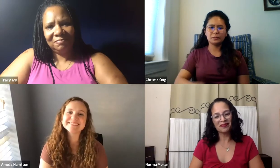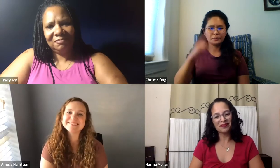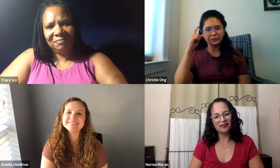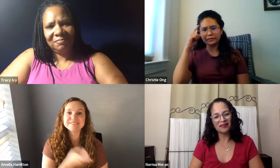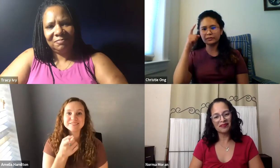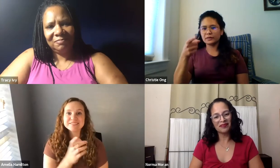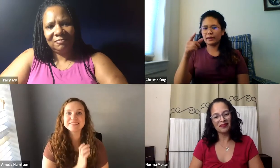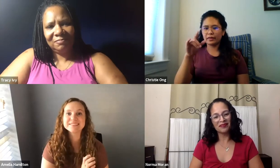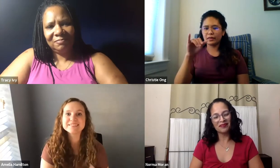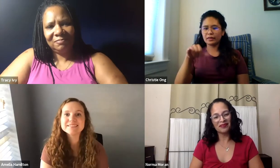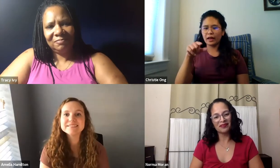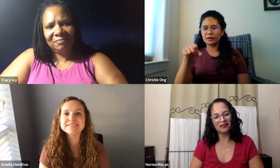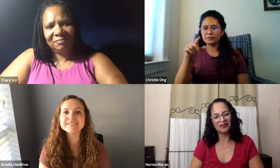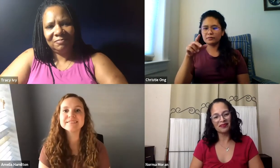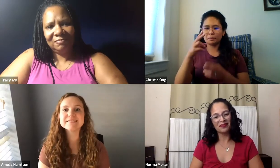world. That's wonderful. That's wonderful.